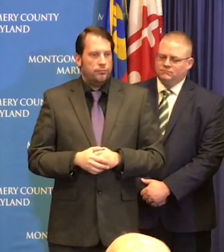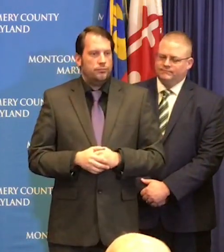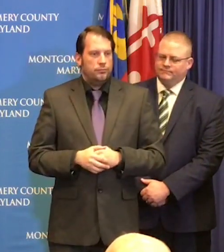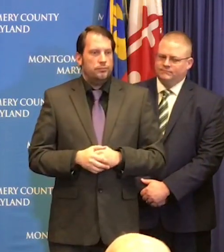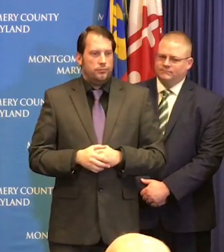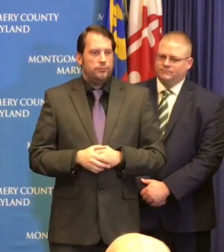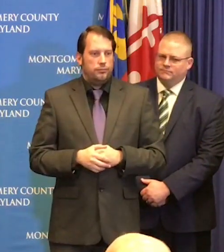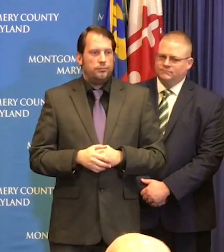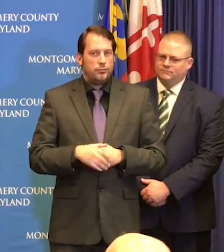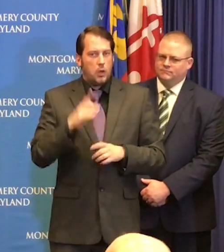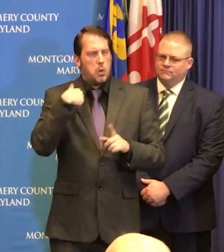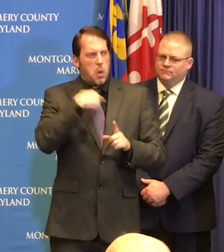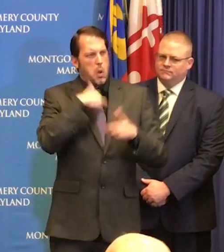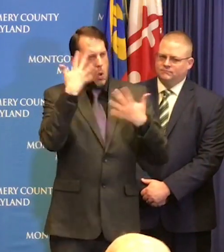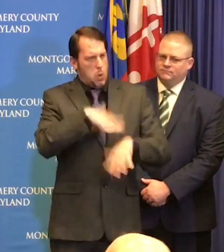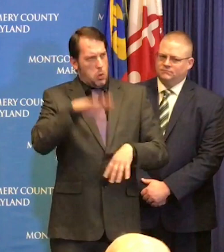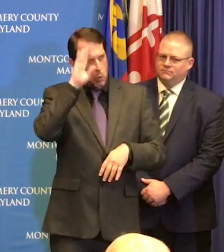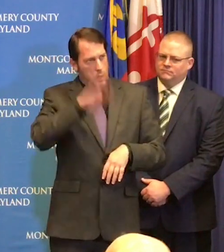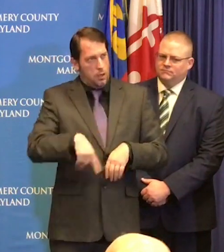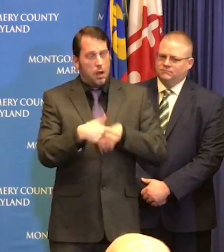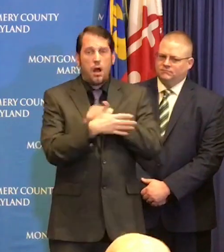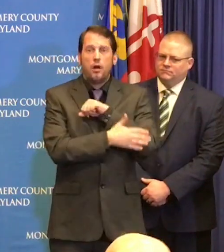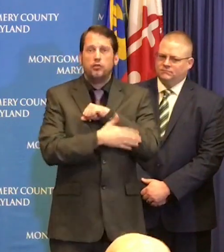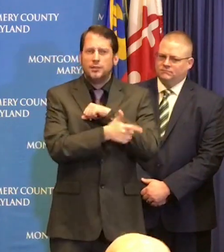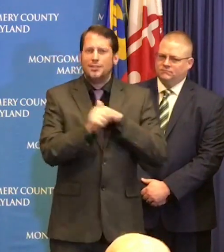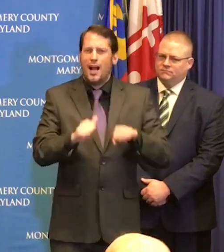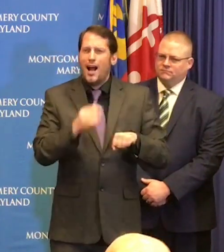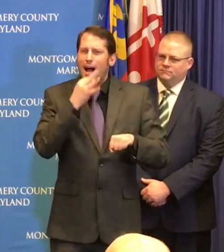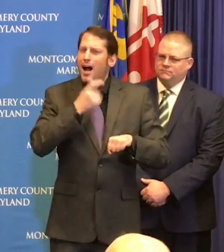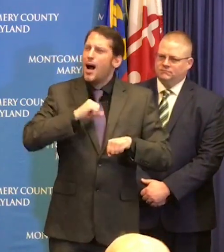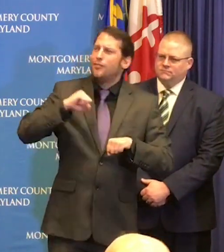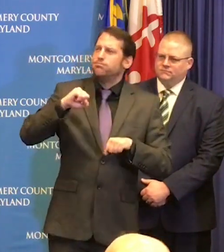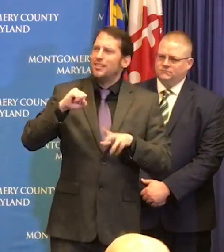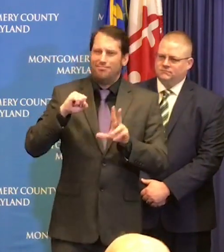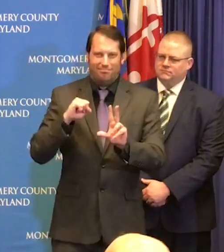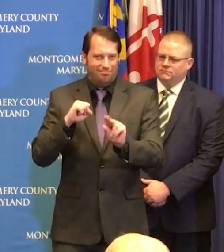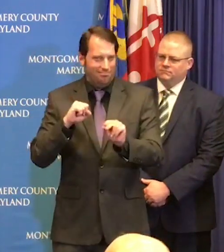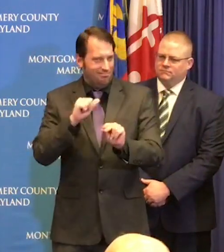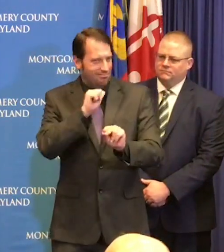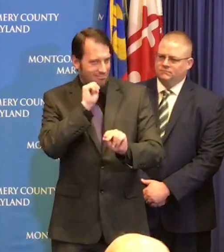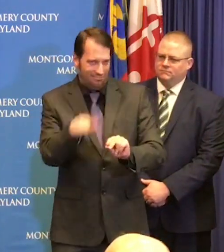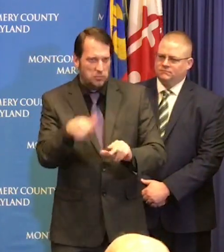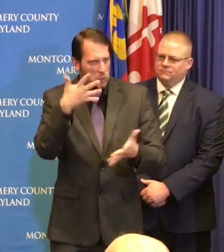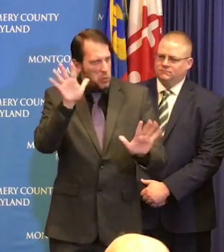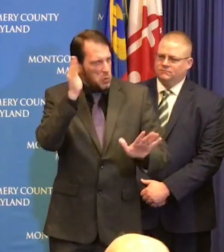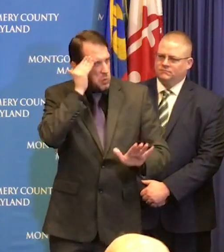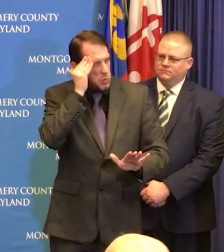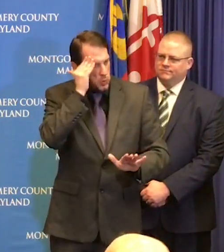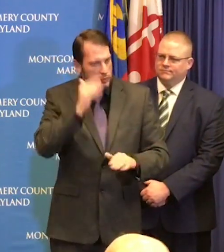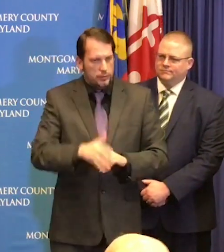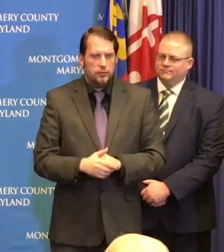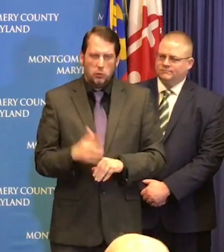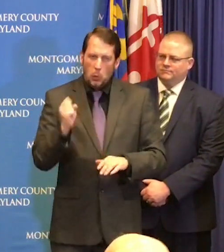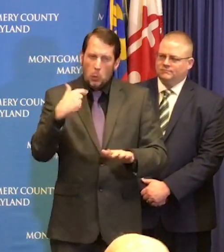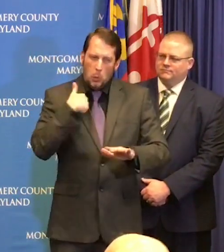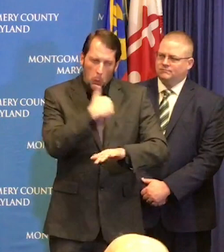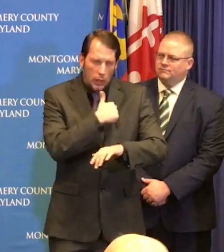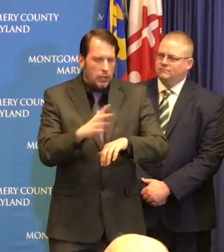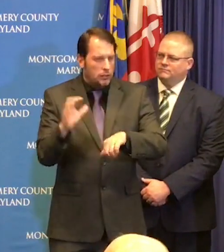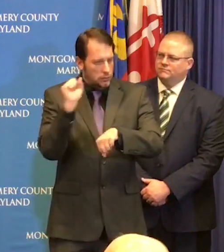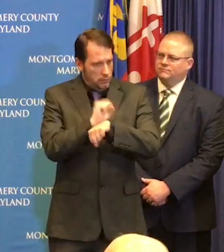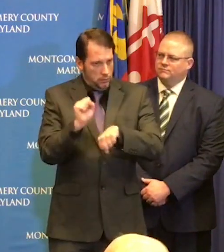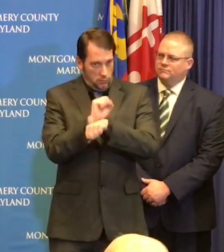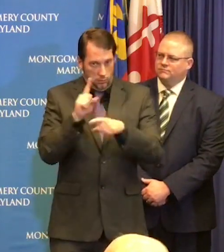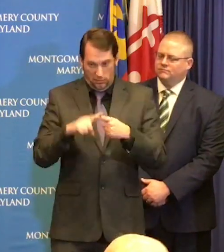and that we would have to be prepared for it so there's been a lot of work done to get us to the point that we are now and folks here are going to work